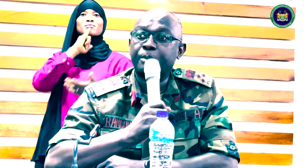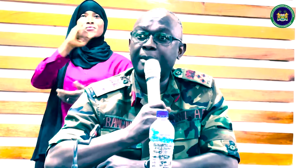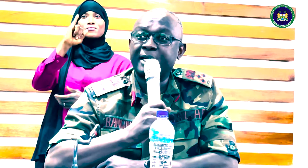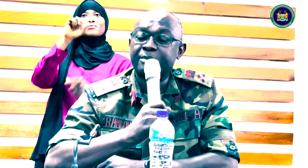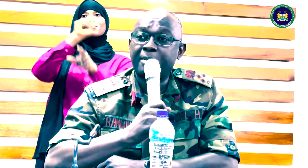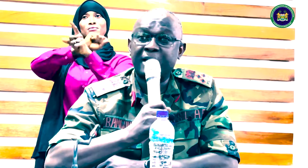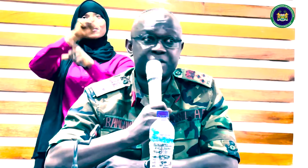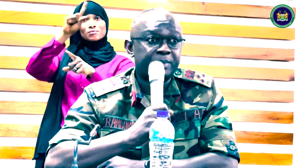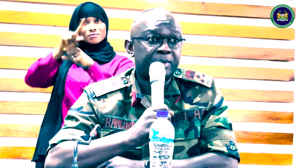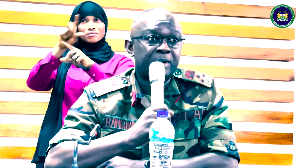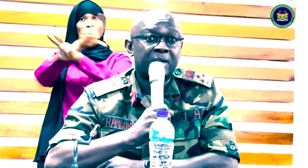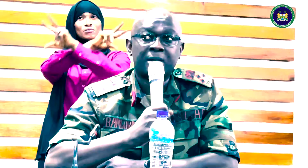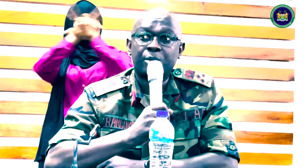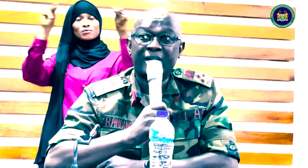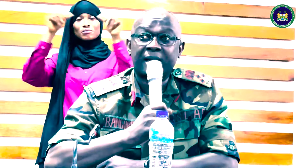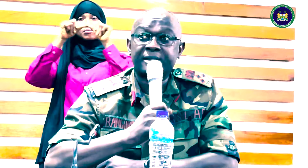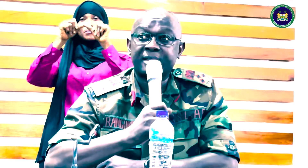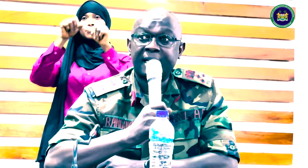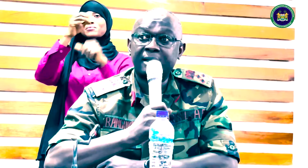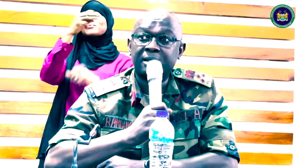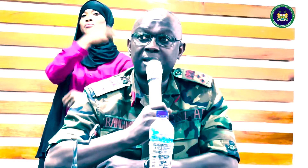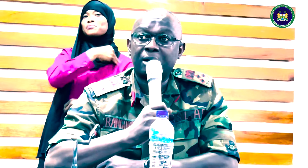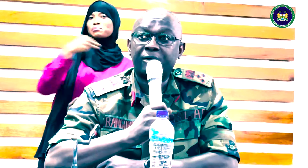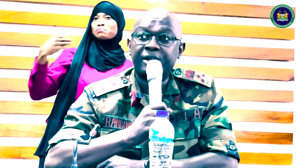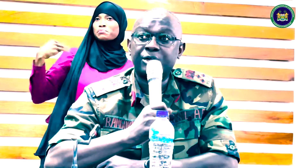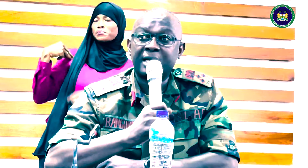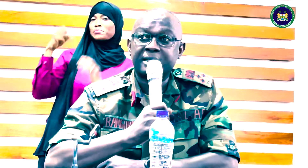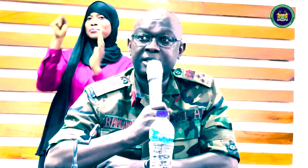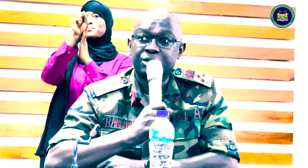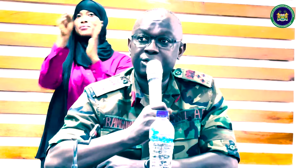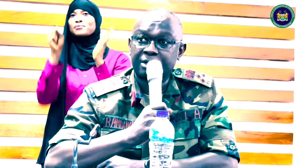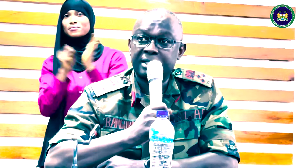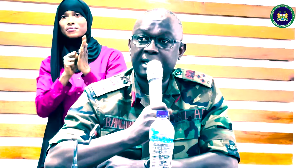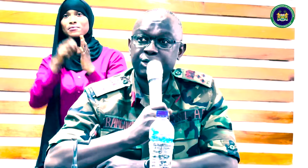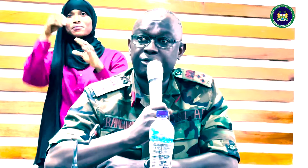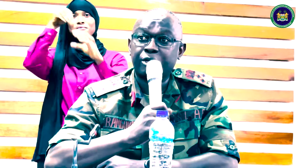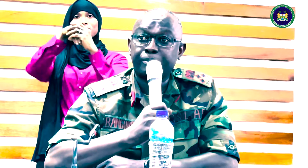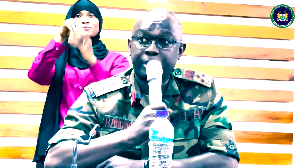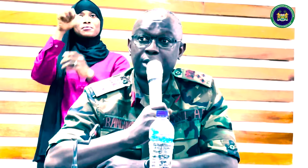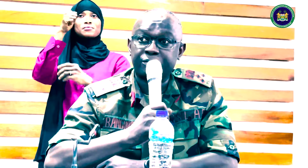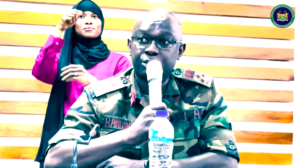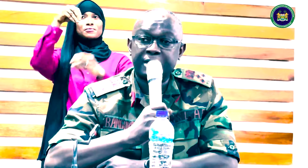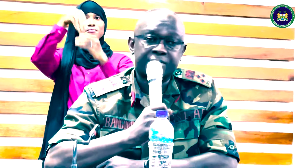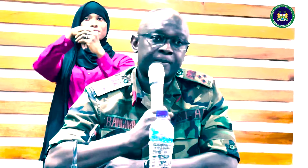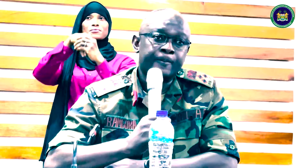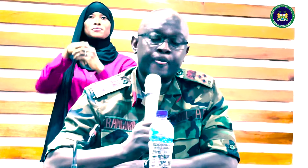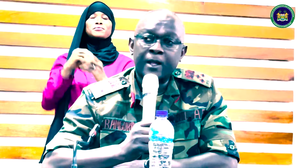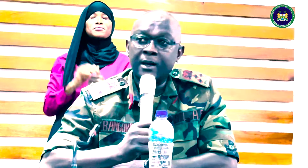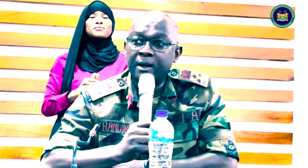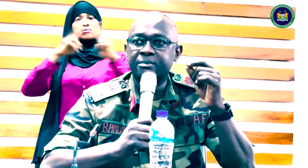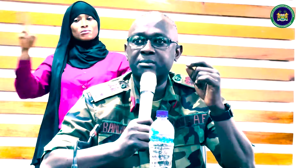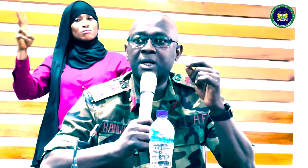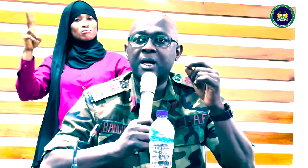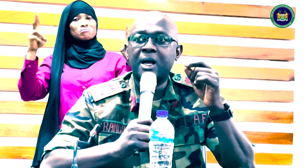member of the Non-Permanent Membership in a ten of the United Nations to the African Council for a period of two years.